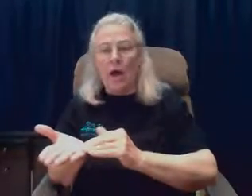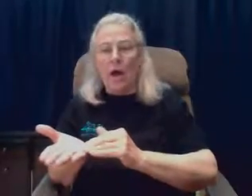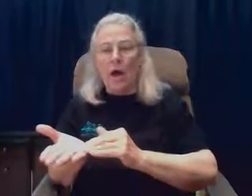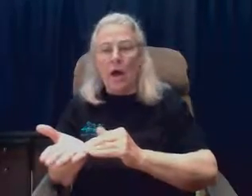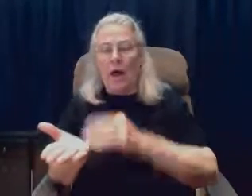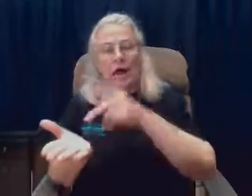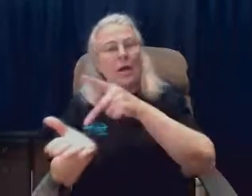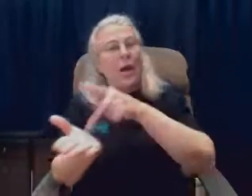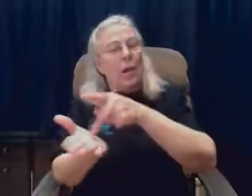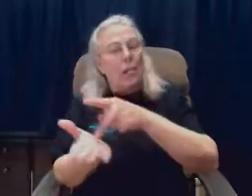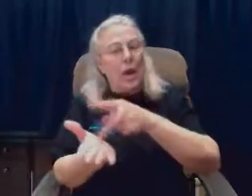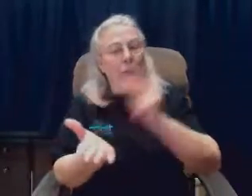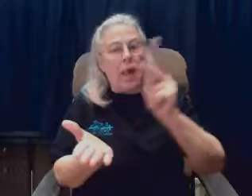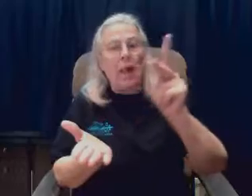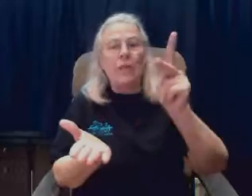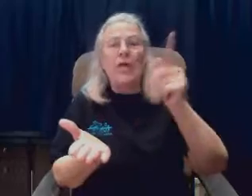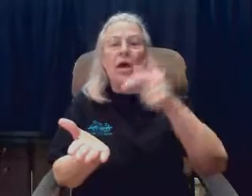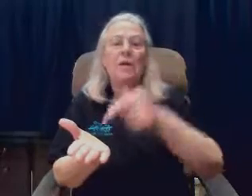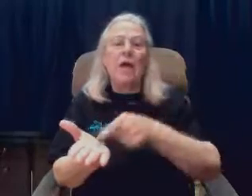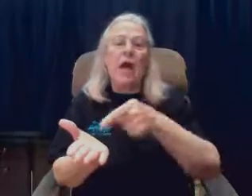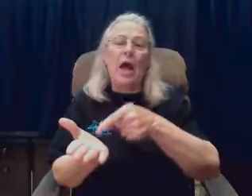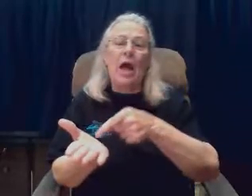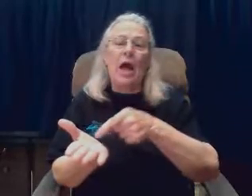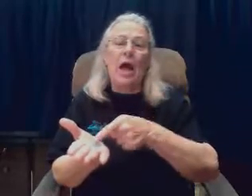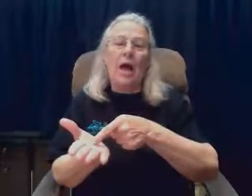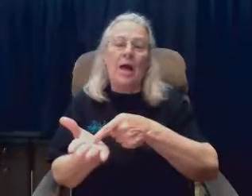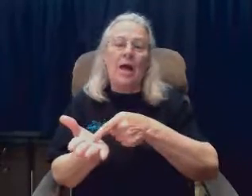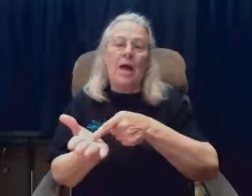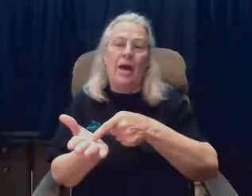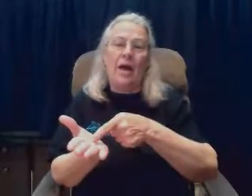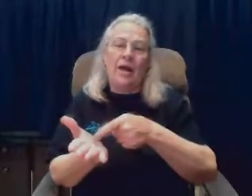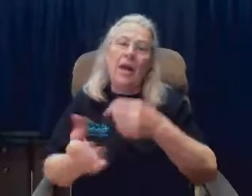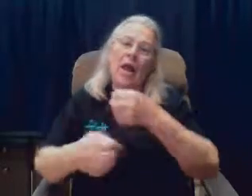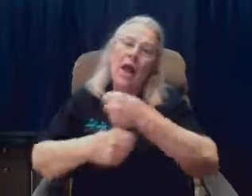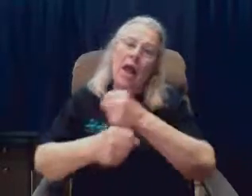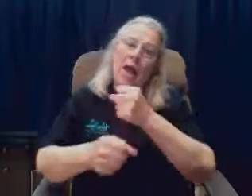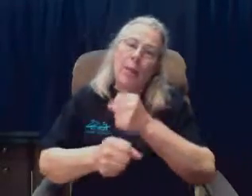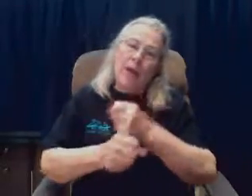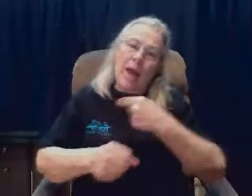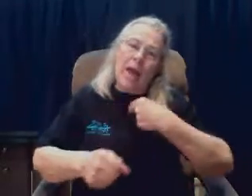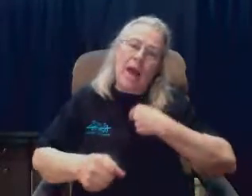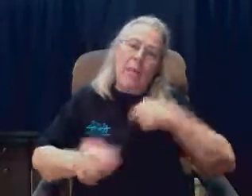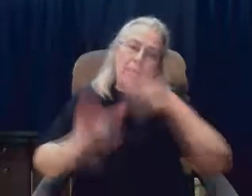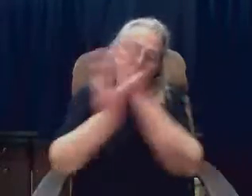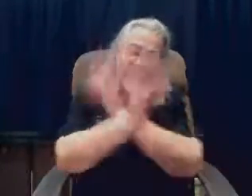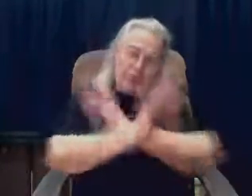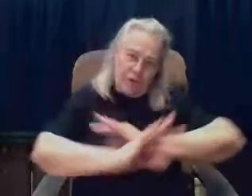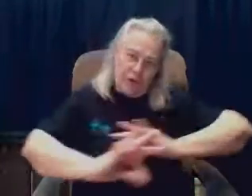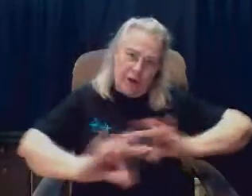Paid the debt And made me free